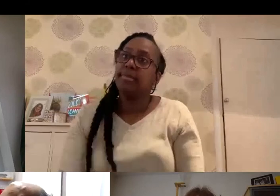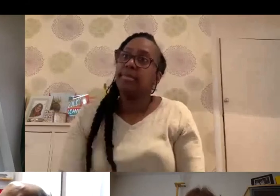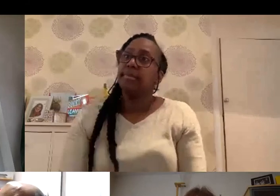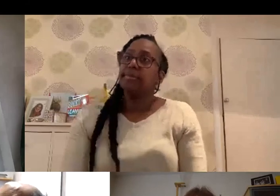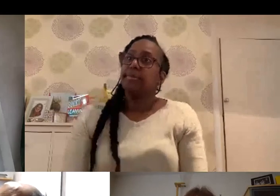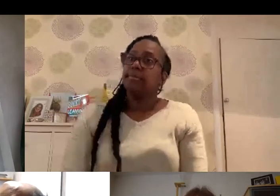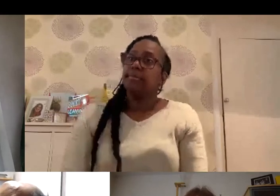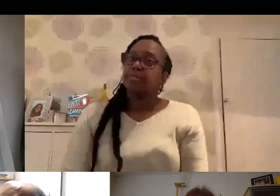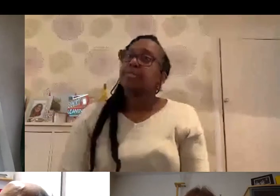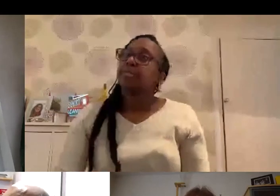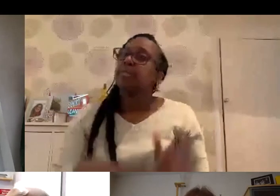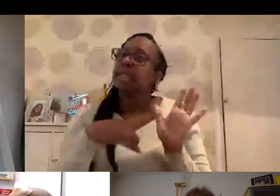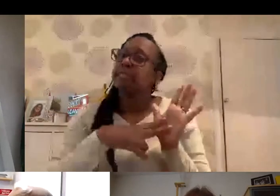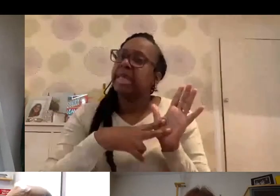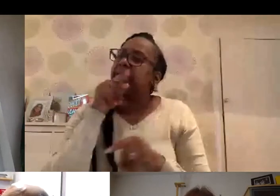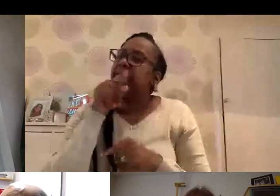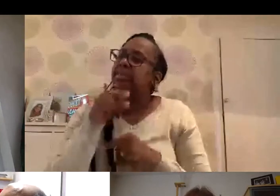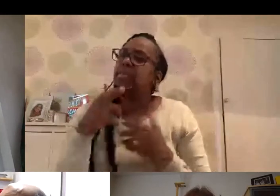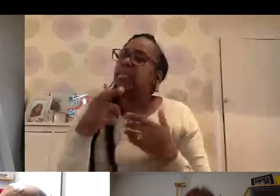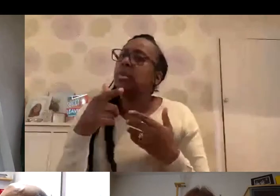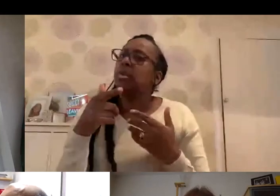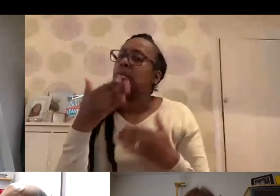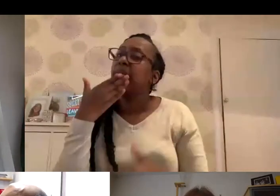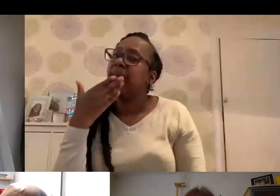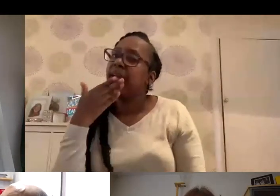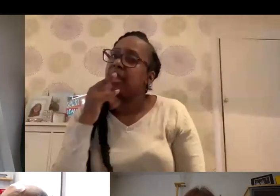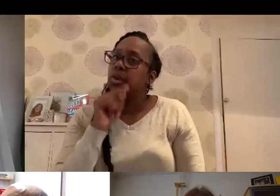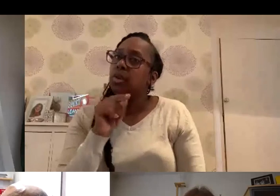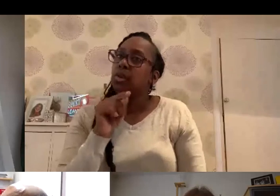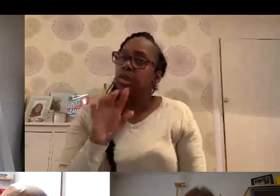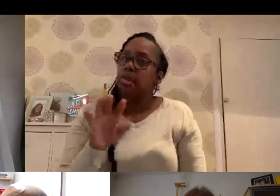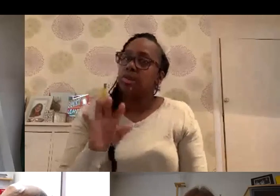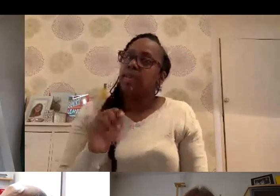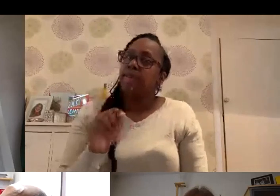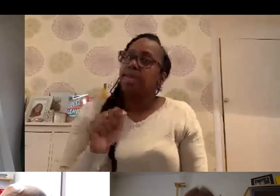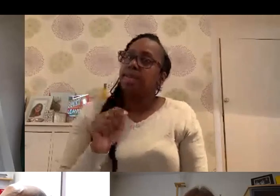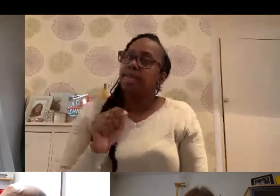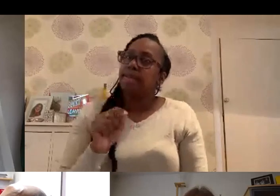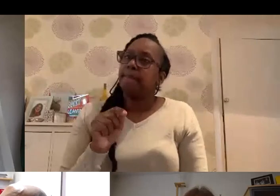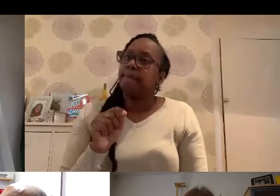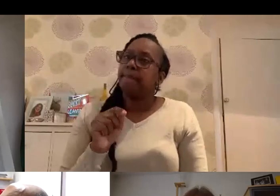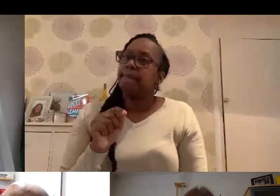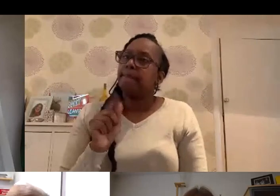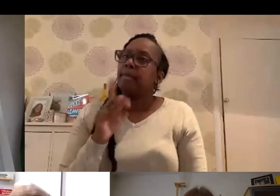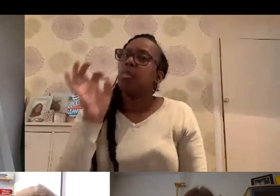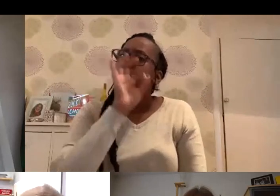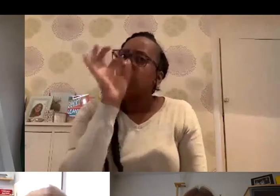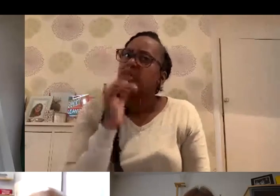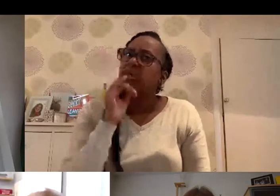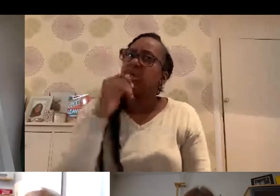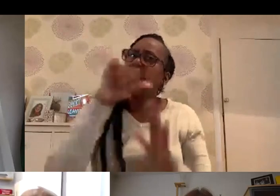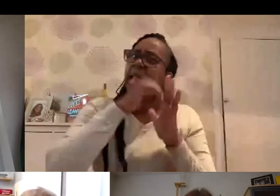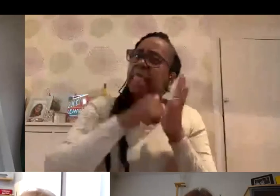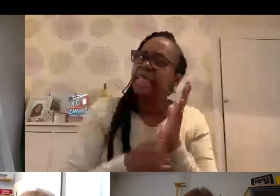think that's a really good point to raise. We haven't had that come up, but thank you on this session. And I think just to ask you, as you said, there is a list